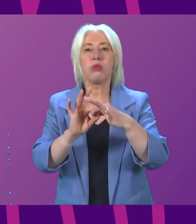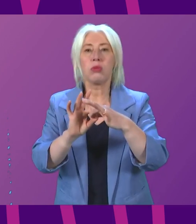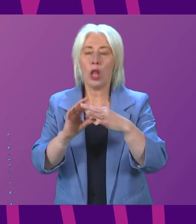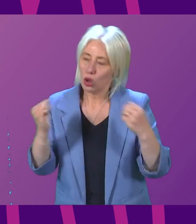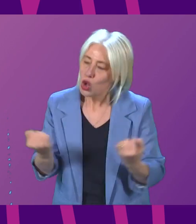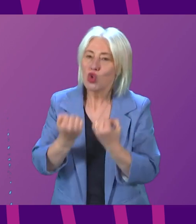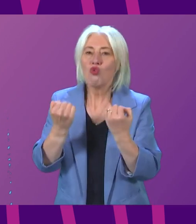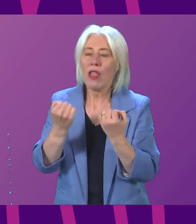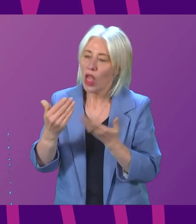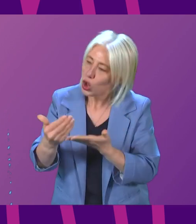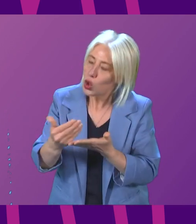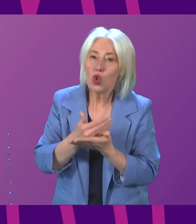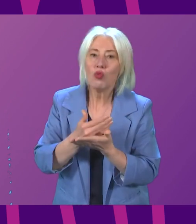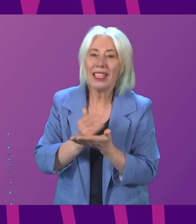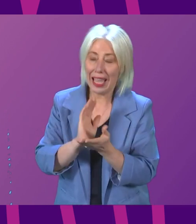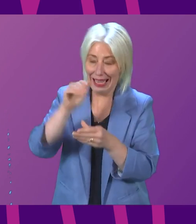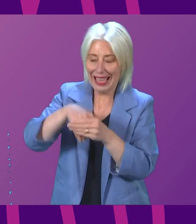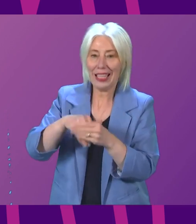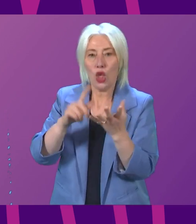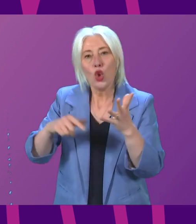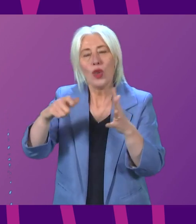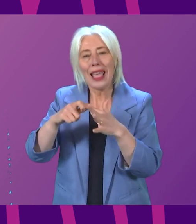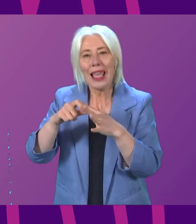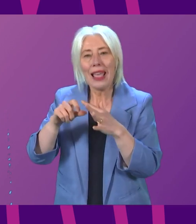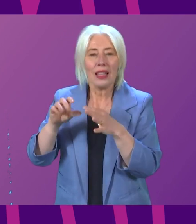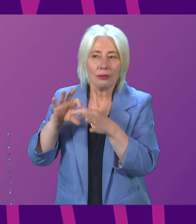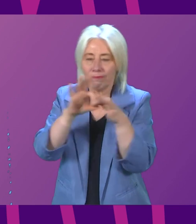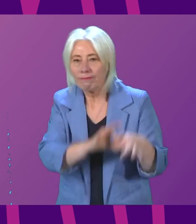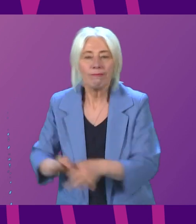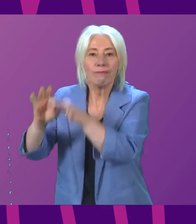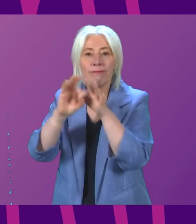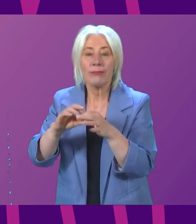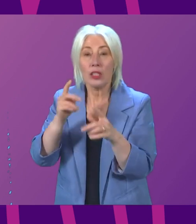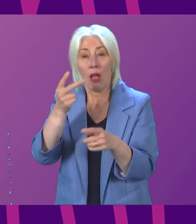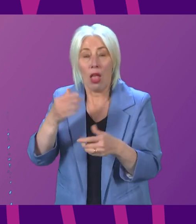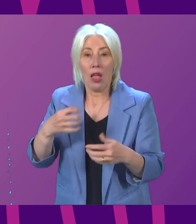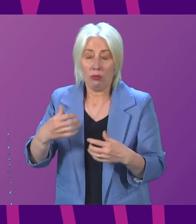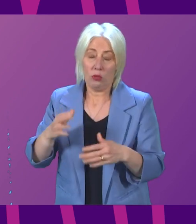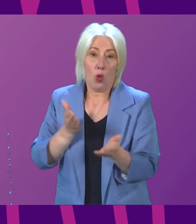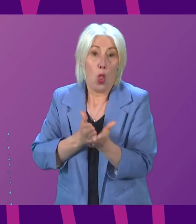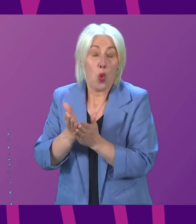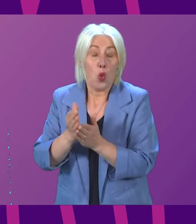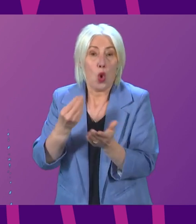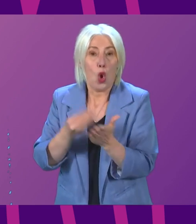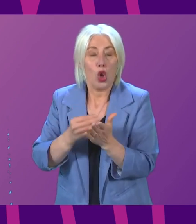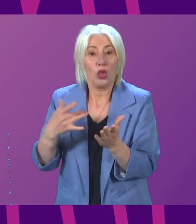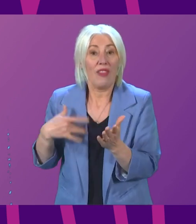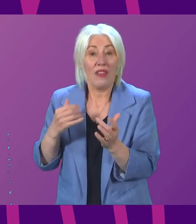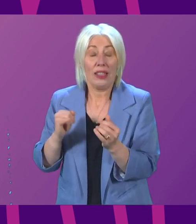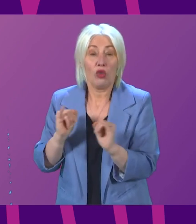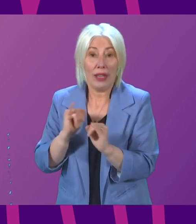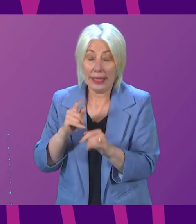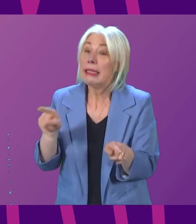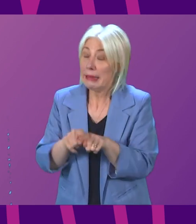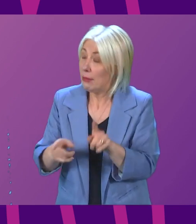strength and security we get as part of the United Kingdom to see us through the cost of living crisis, just like it saw us through